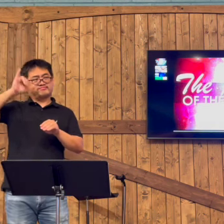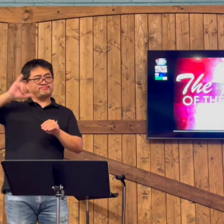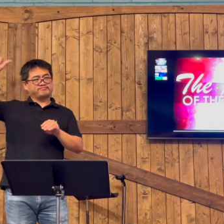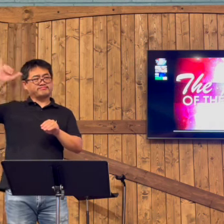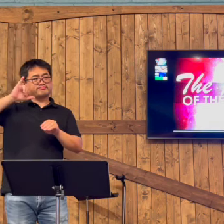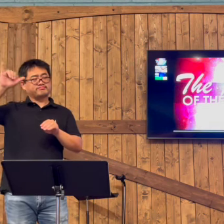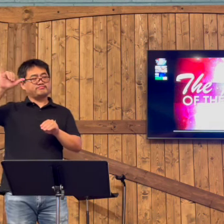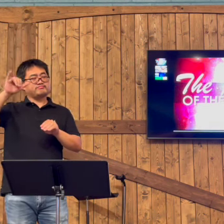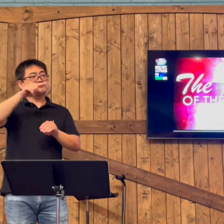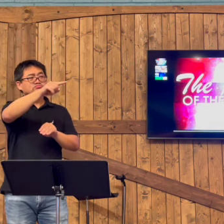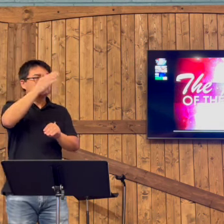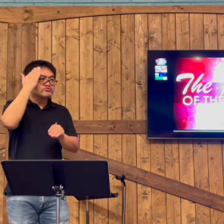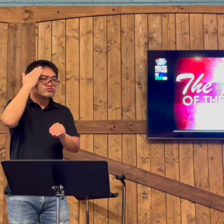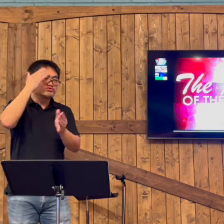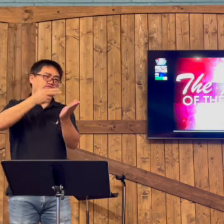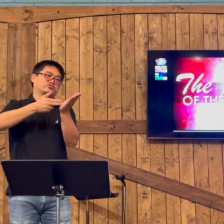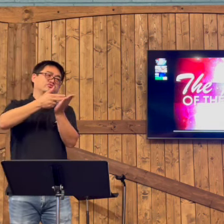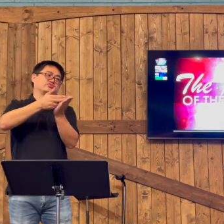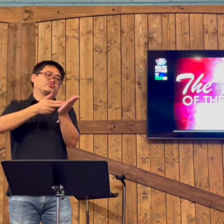That me and the Father's ways are the same.